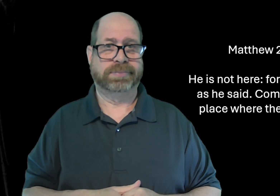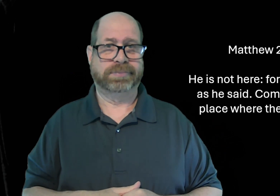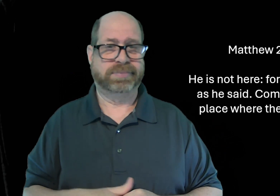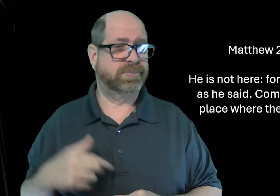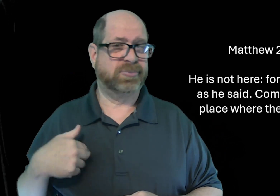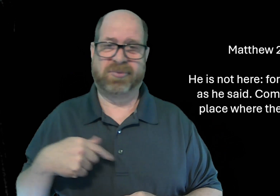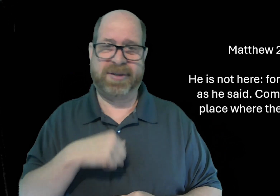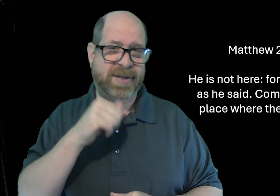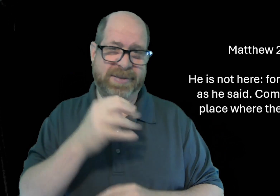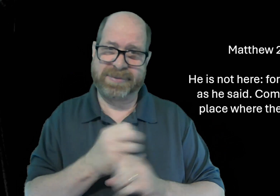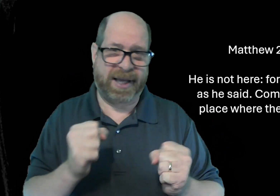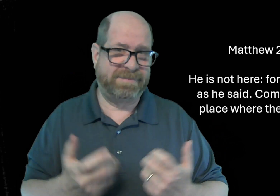we wouldn't have salvation